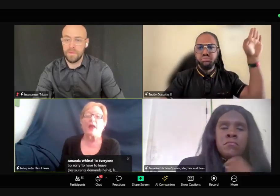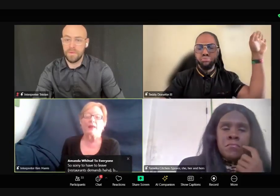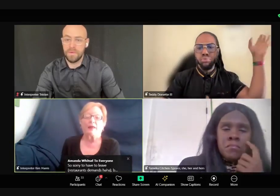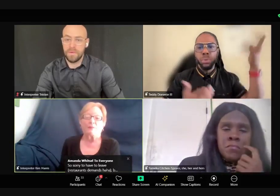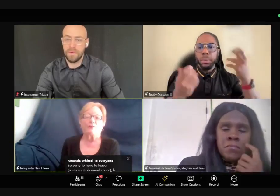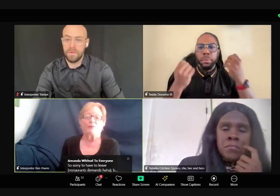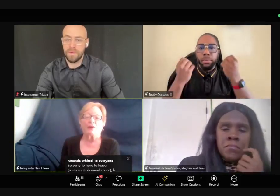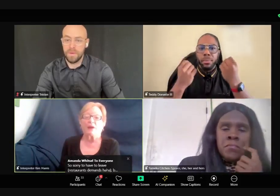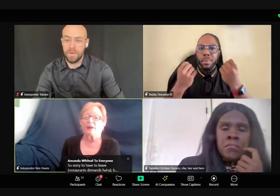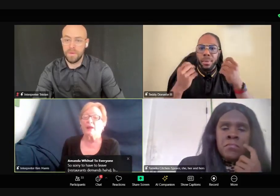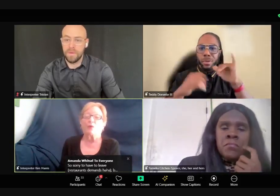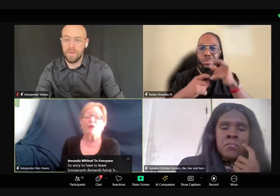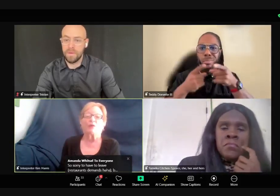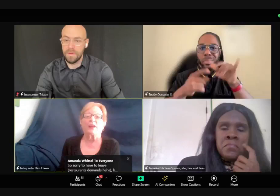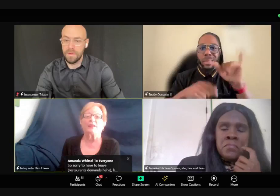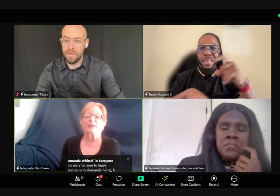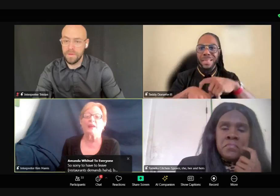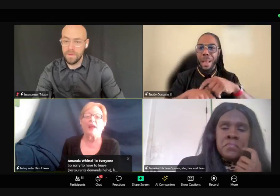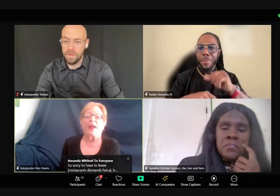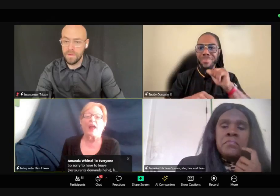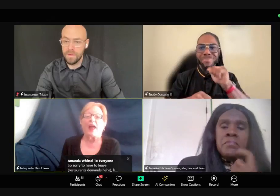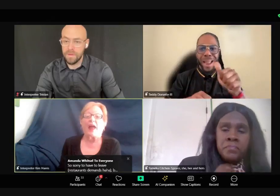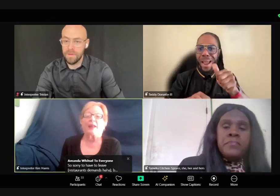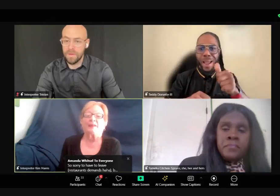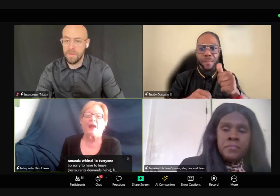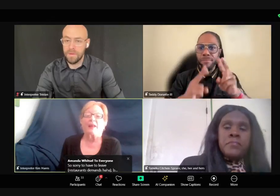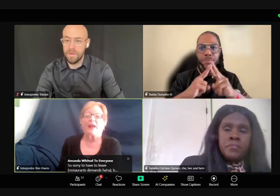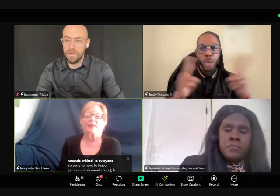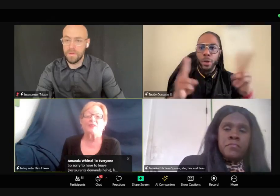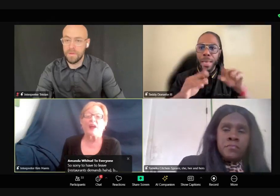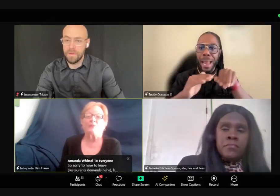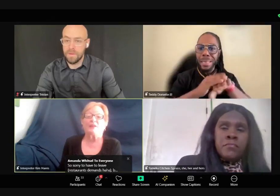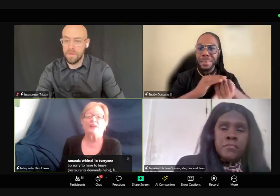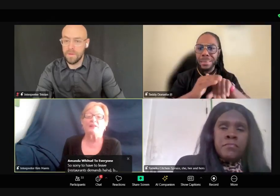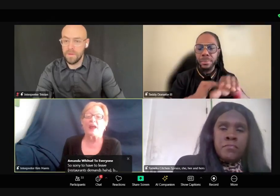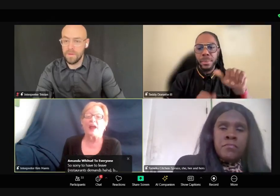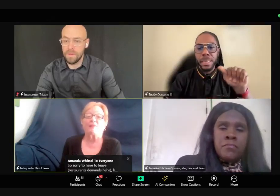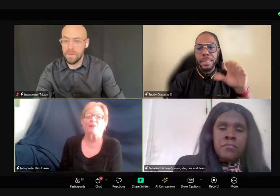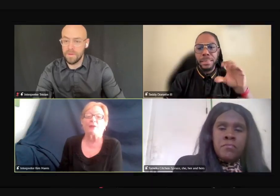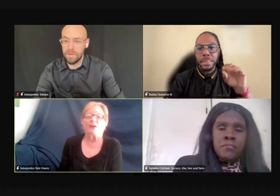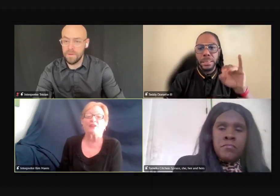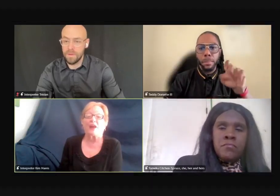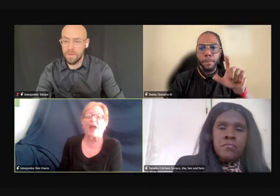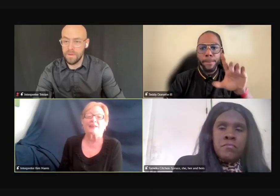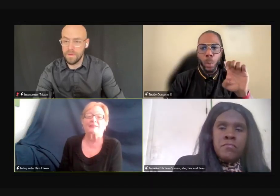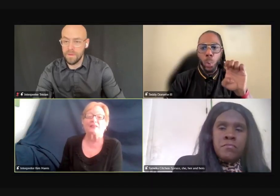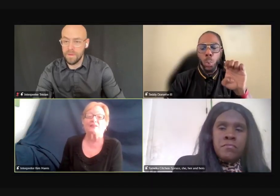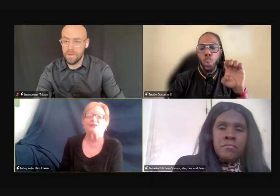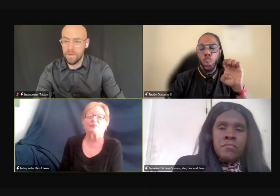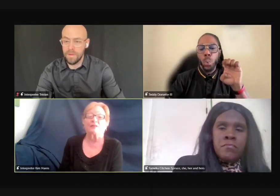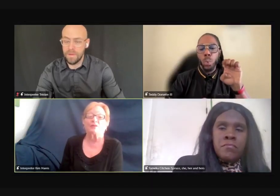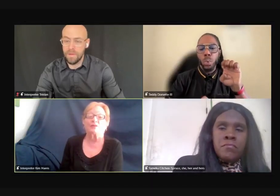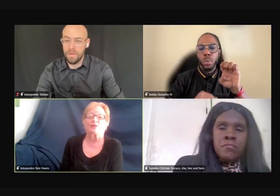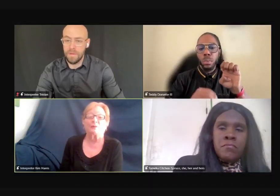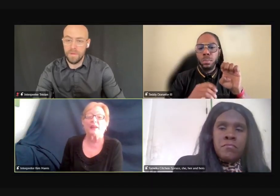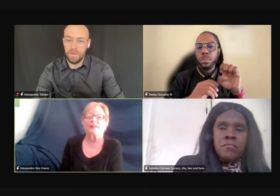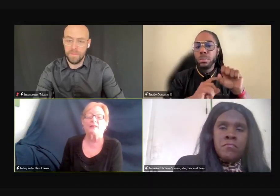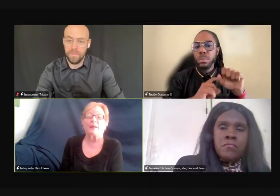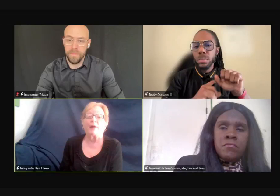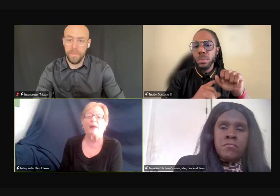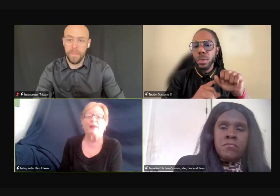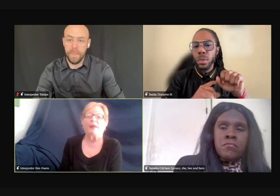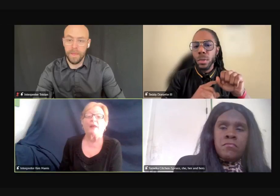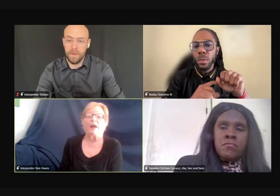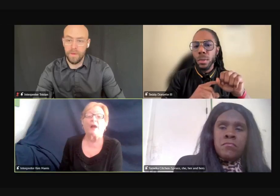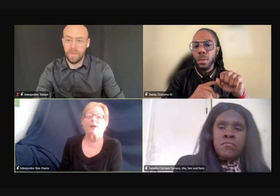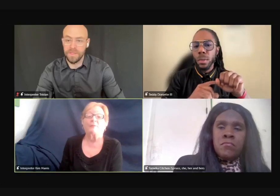Yeah. Been really going crazy. And at that time we didn't have very much access to the social media